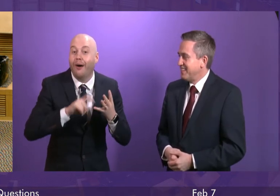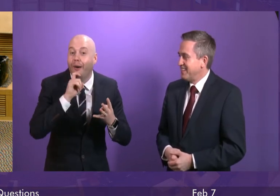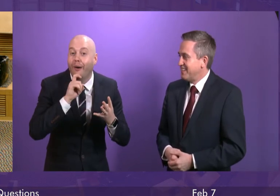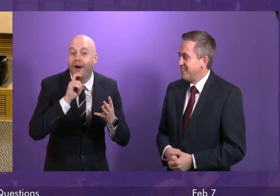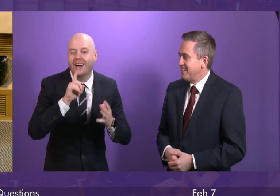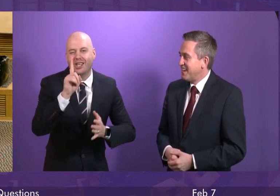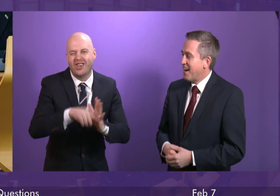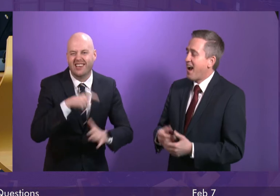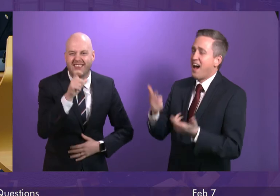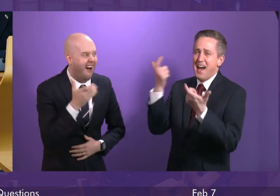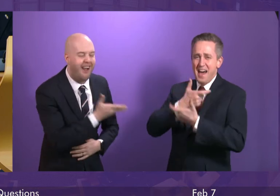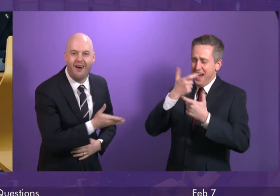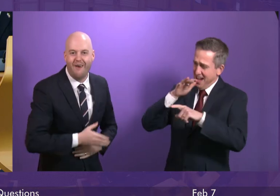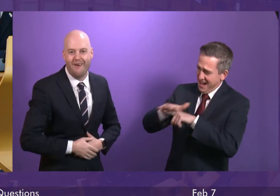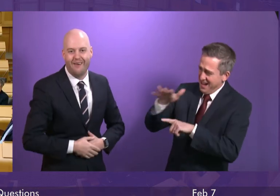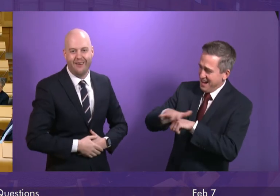was Jackson-Carlo.